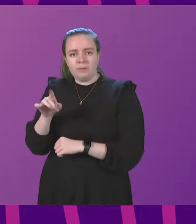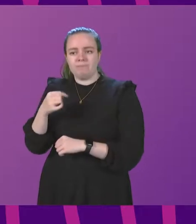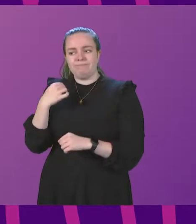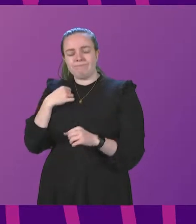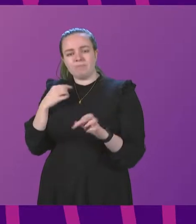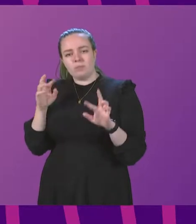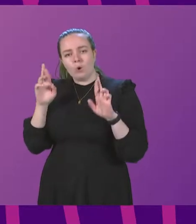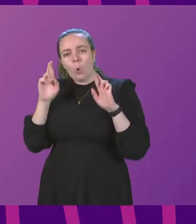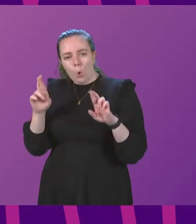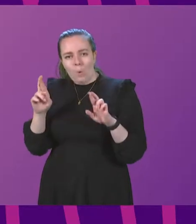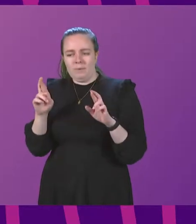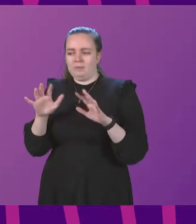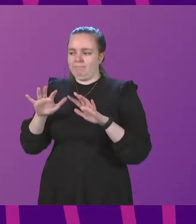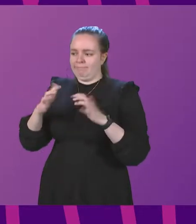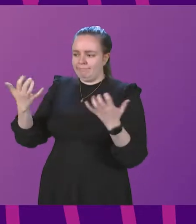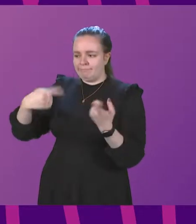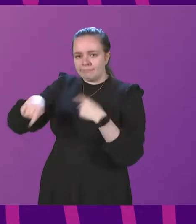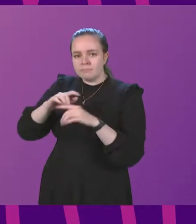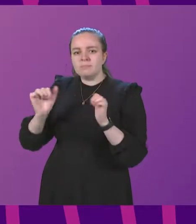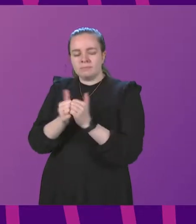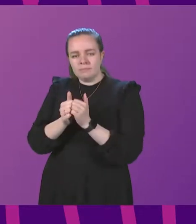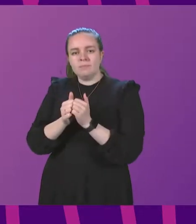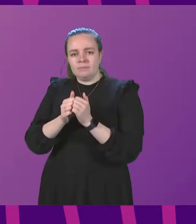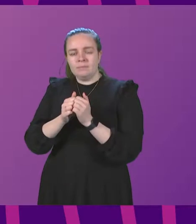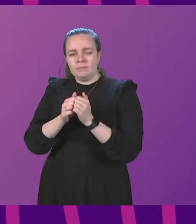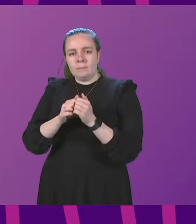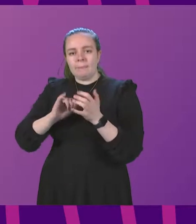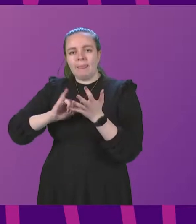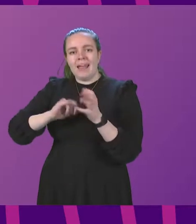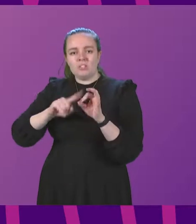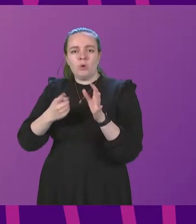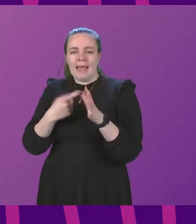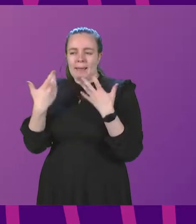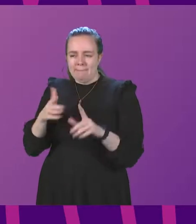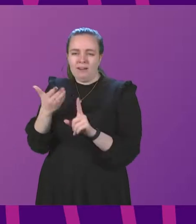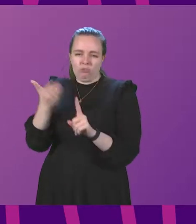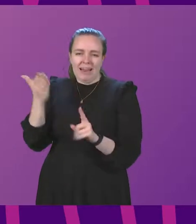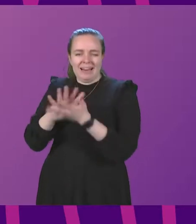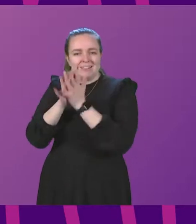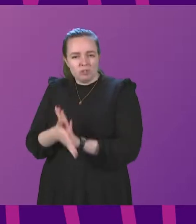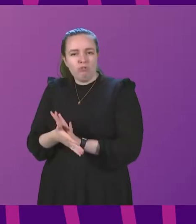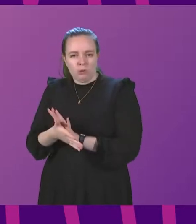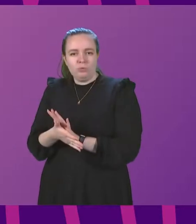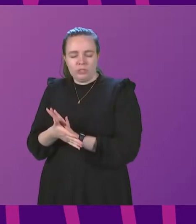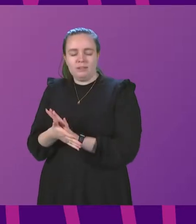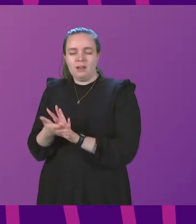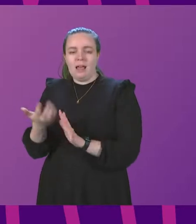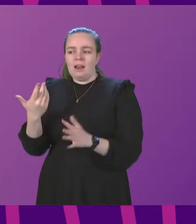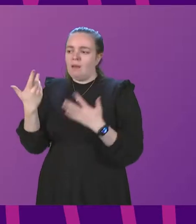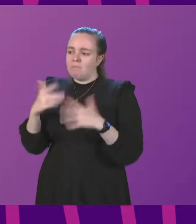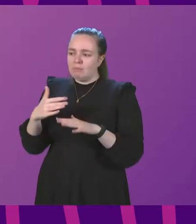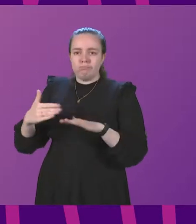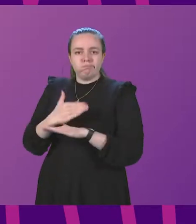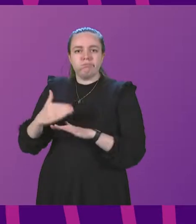hope that the chamber will agree that the SQA have recognised the disruption to learning and have acted accordingly.